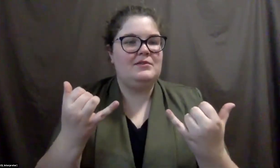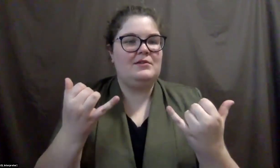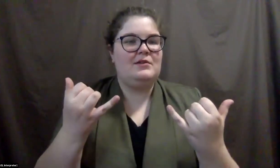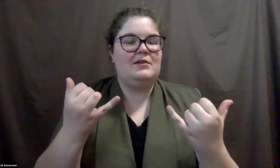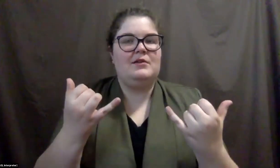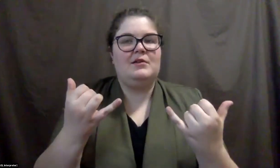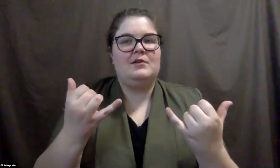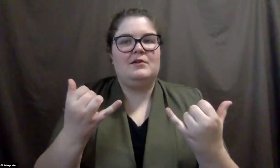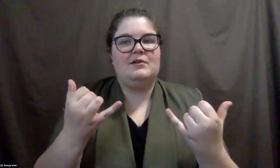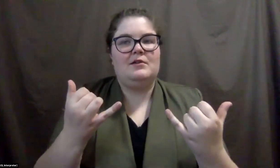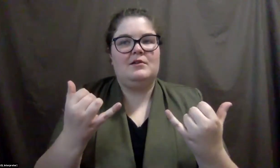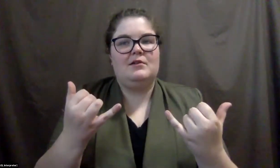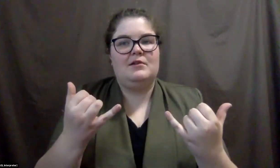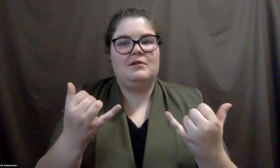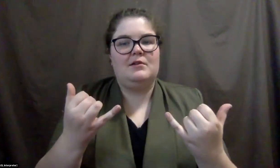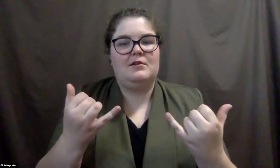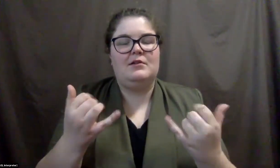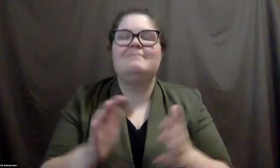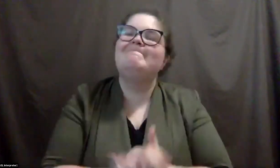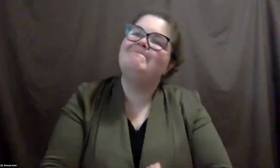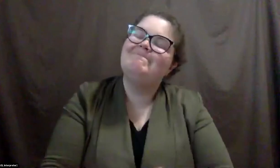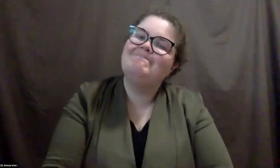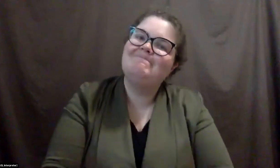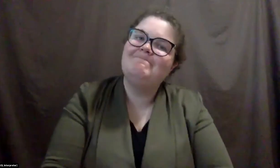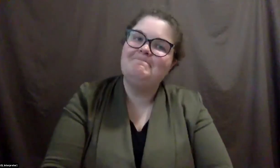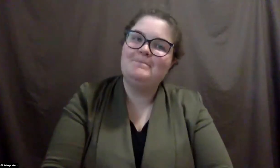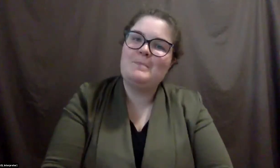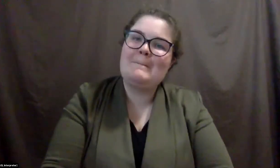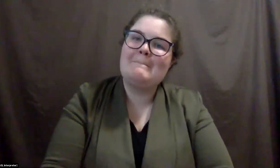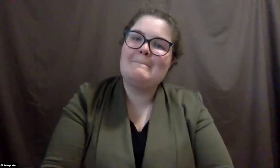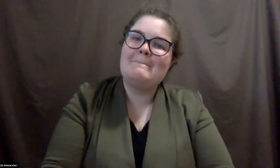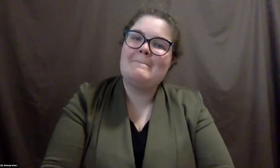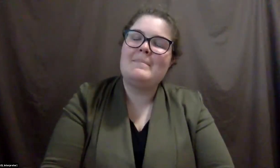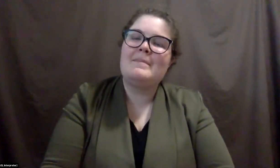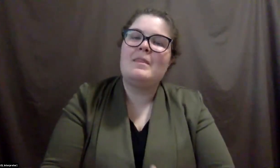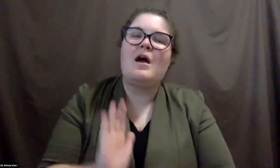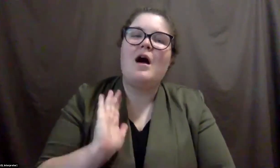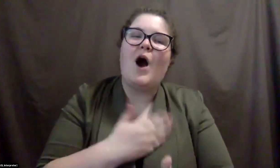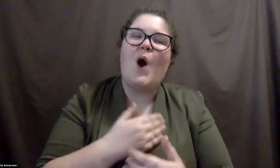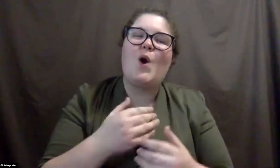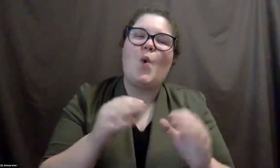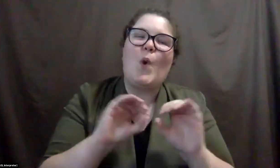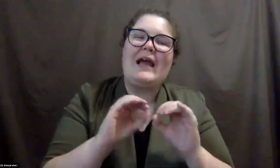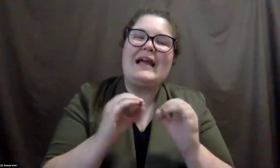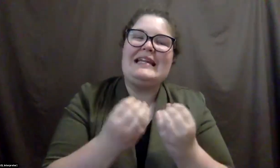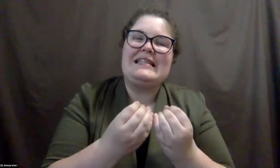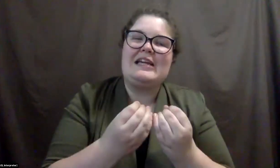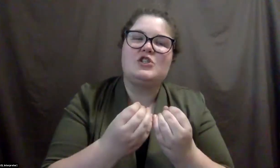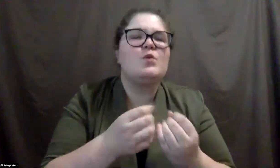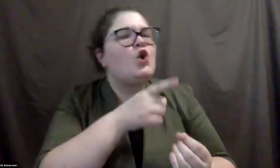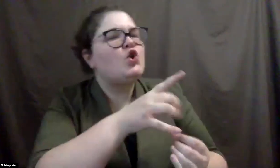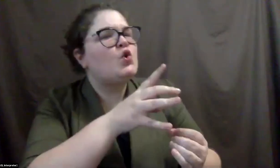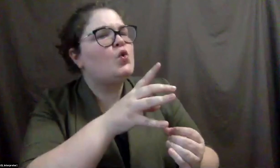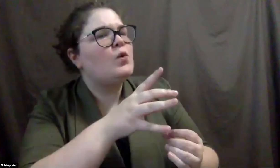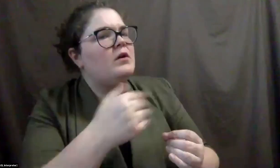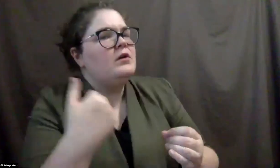we are, I don't, our organization, I think. You talked